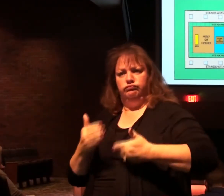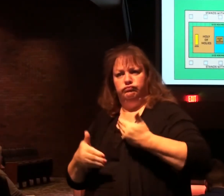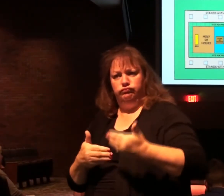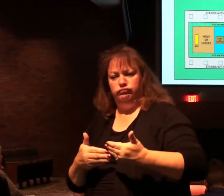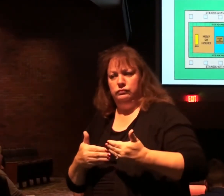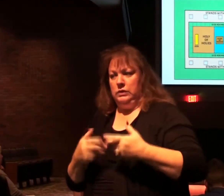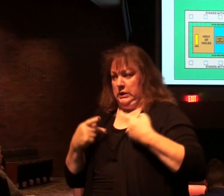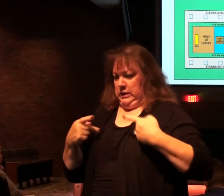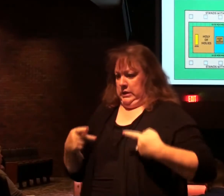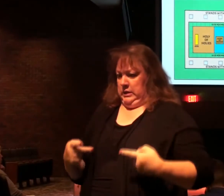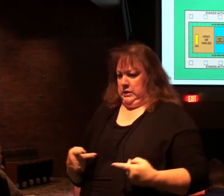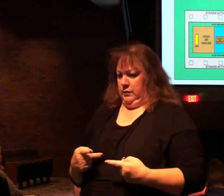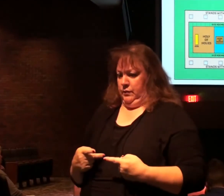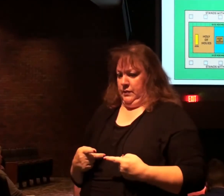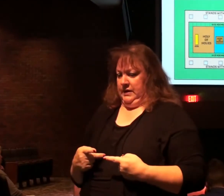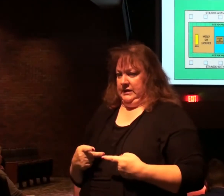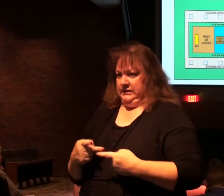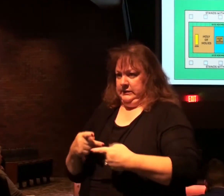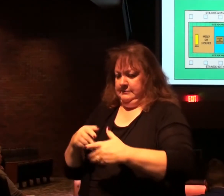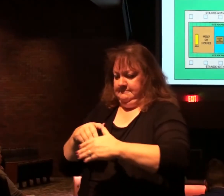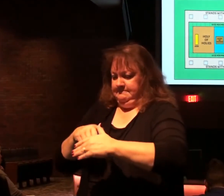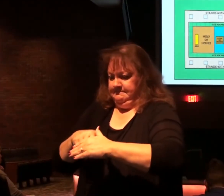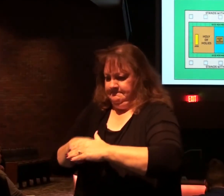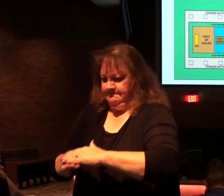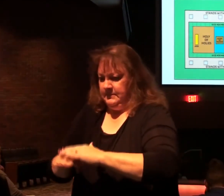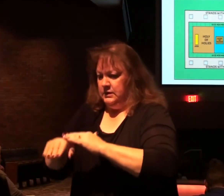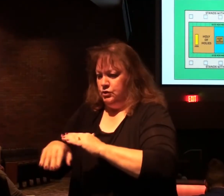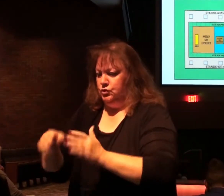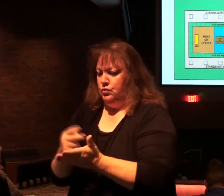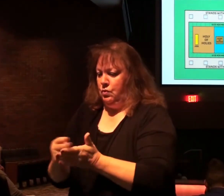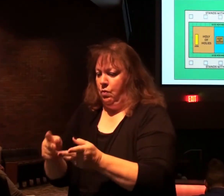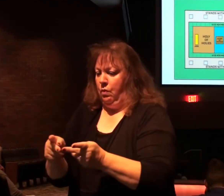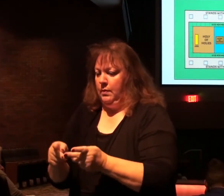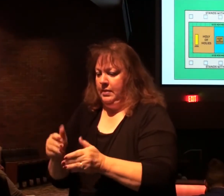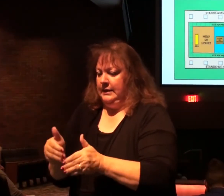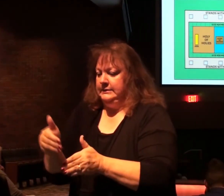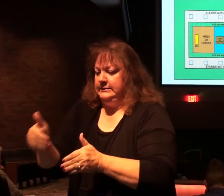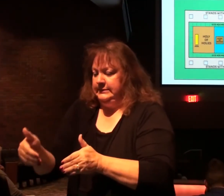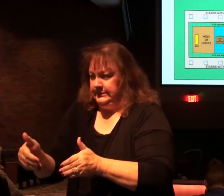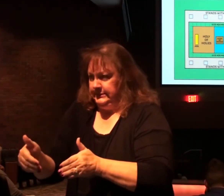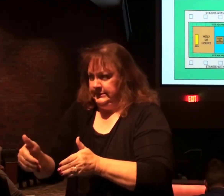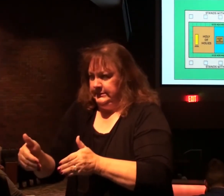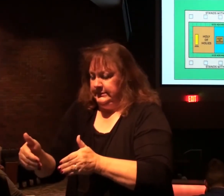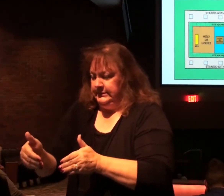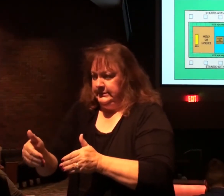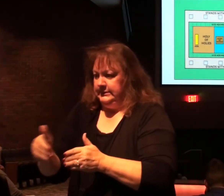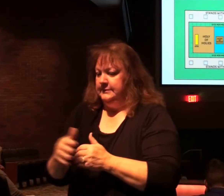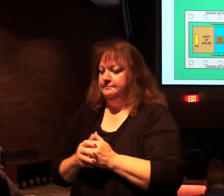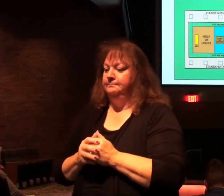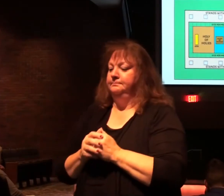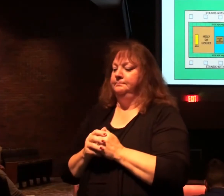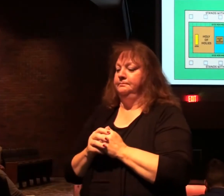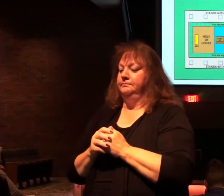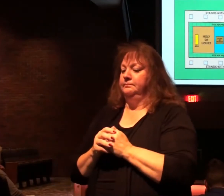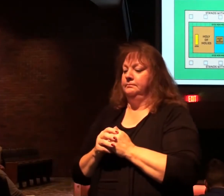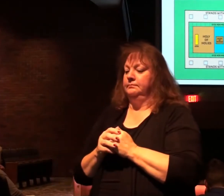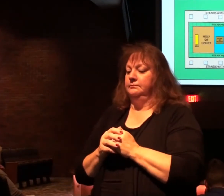the priests come in to the inner area here. And the third slide we looked at in our previous study.